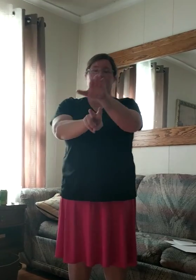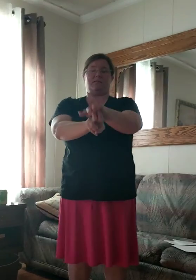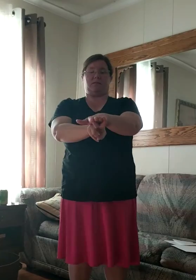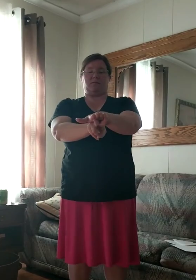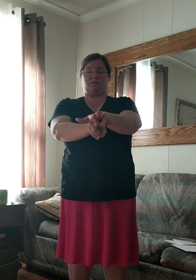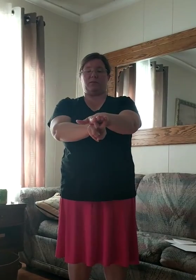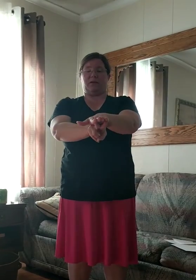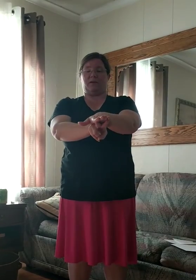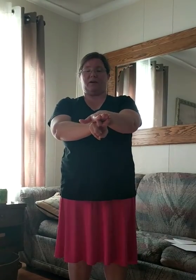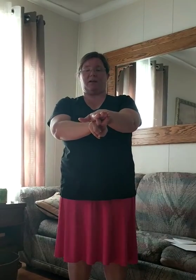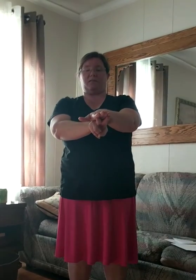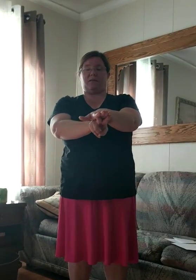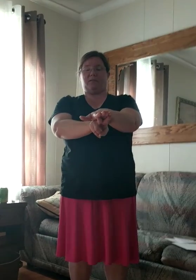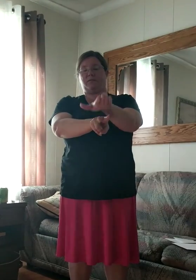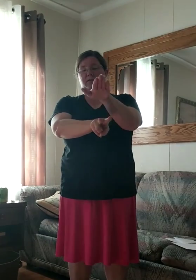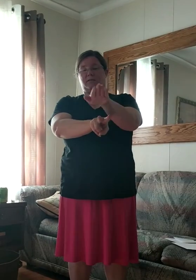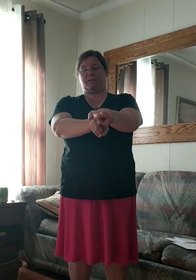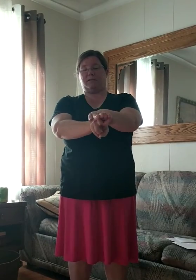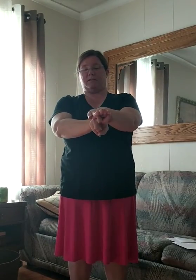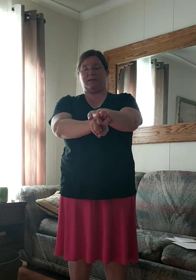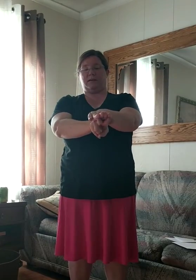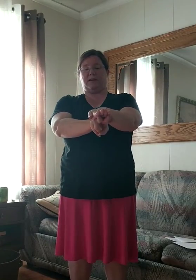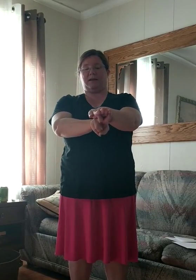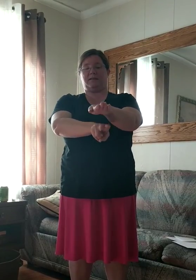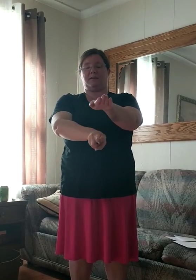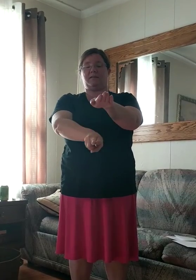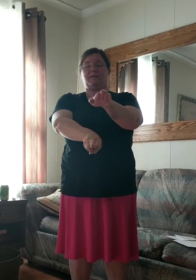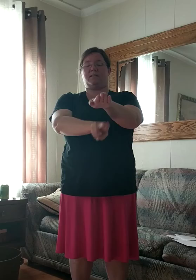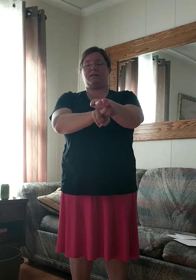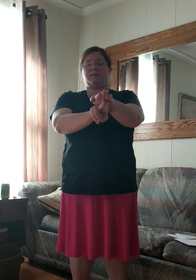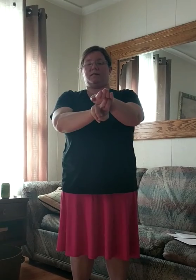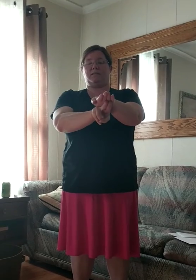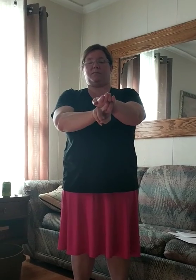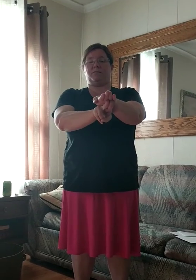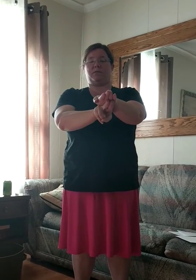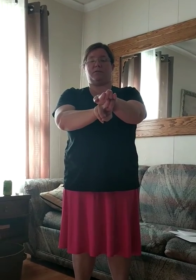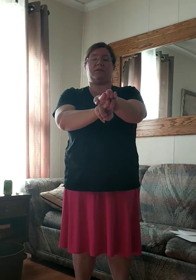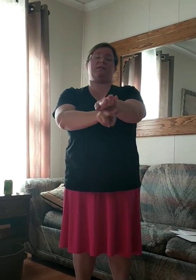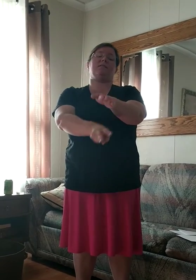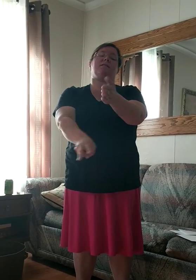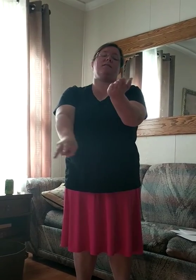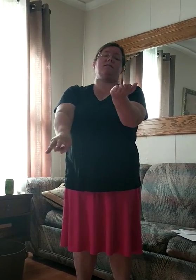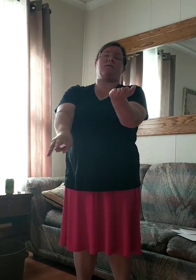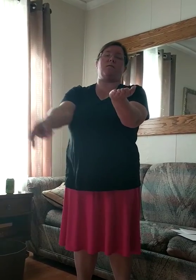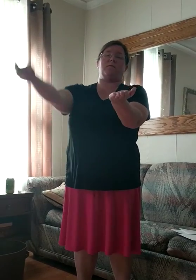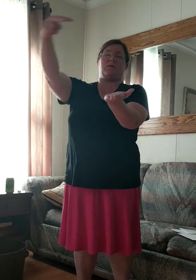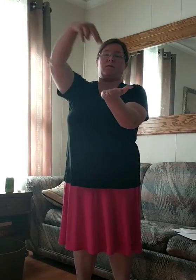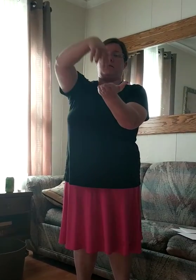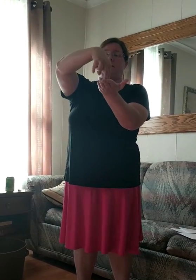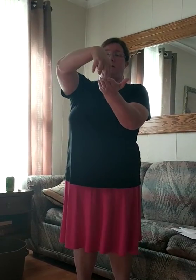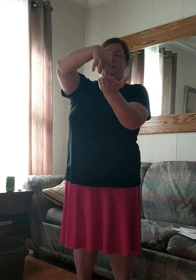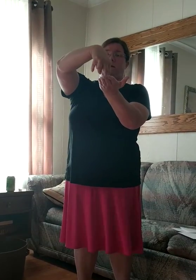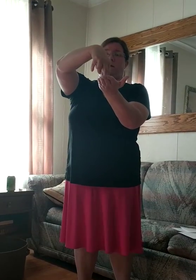And we're going bring him out of the grave. Hand. Person. Over. Up.